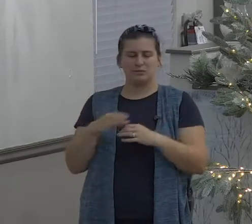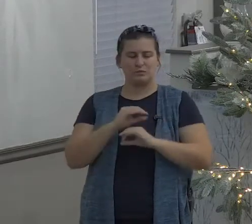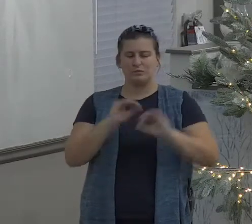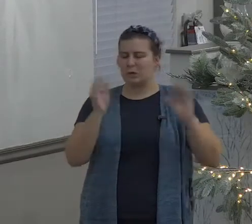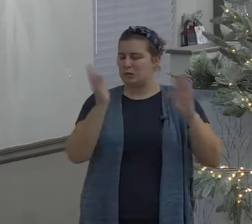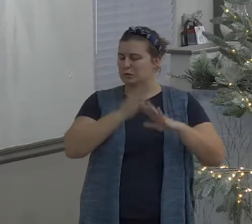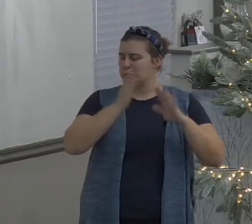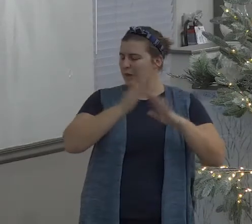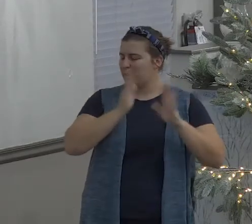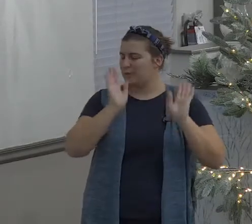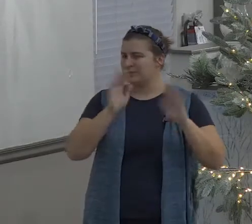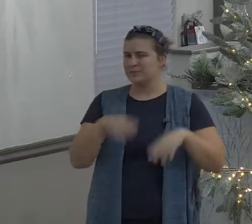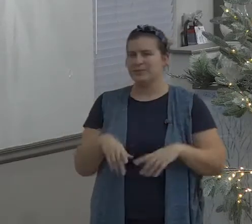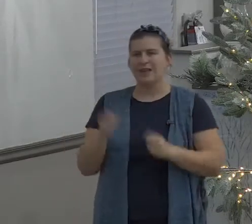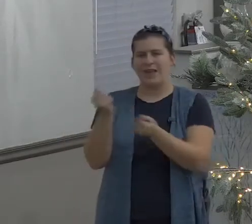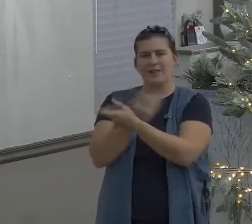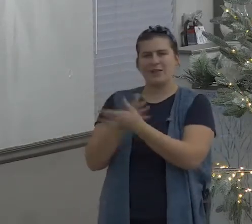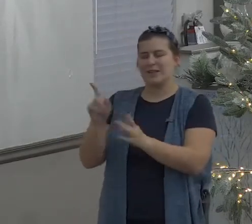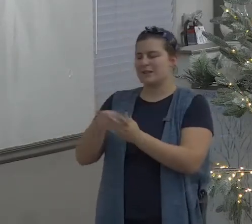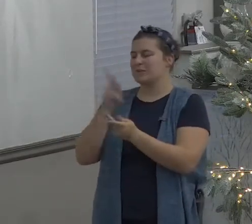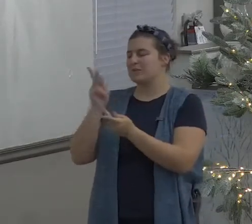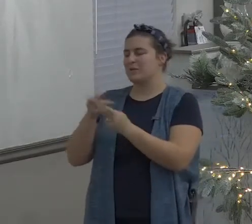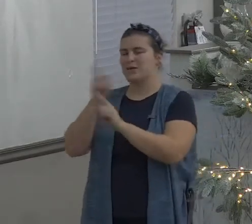for the believer to sit down